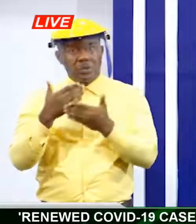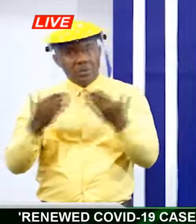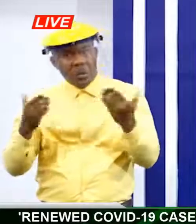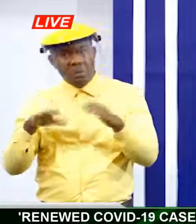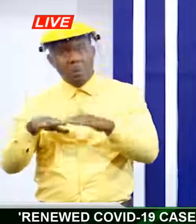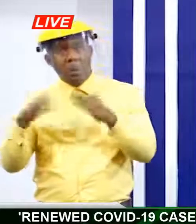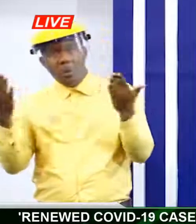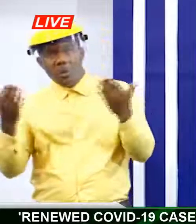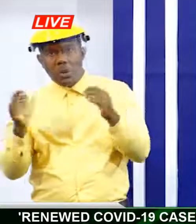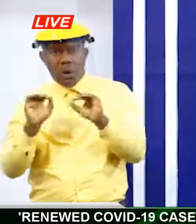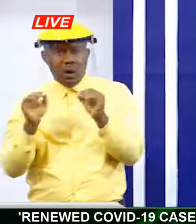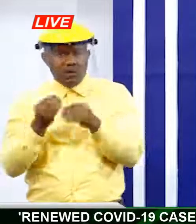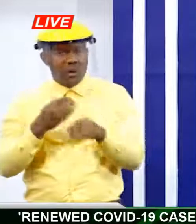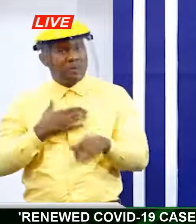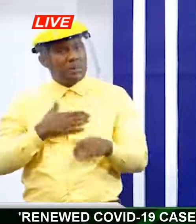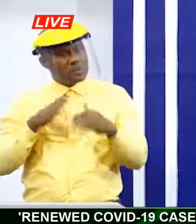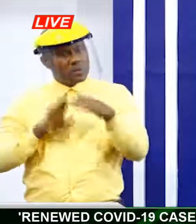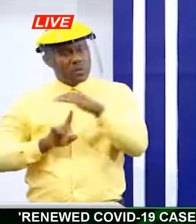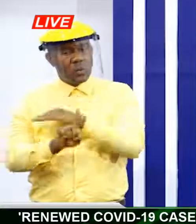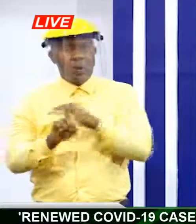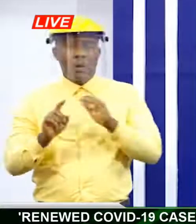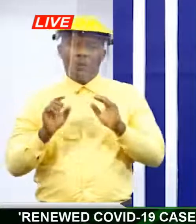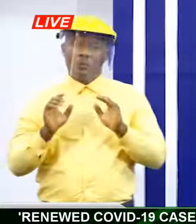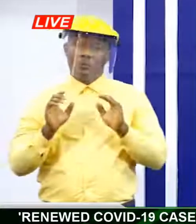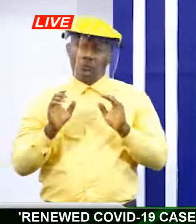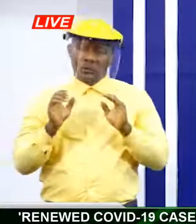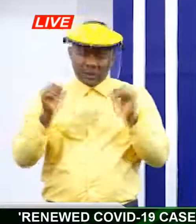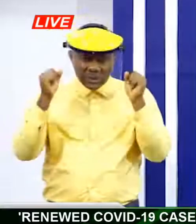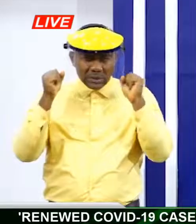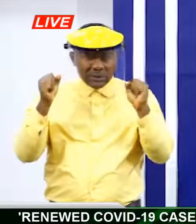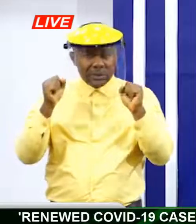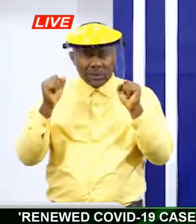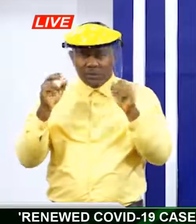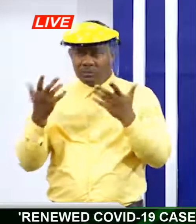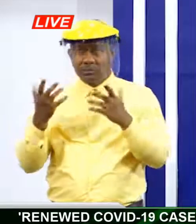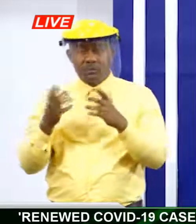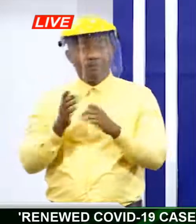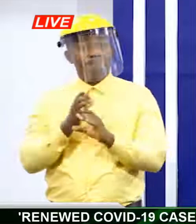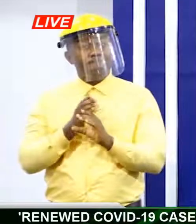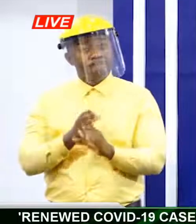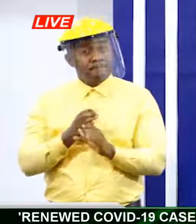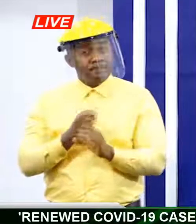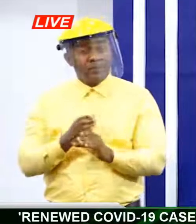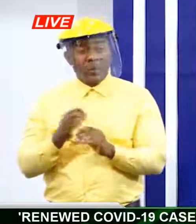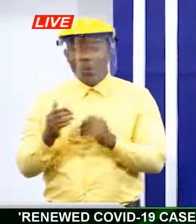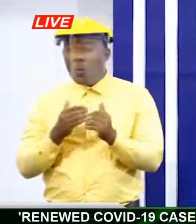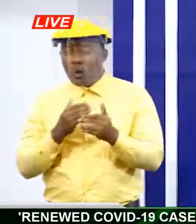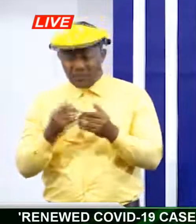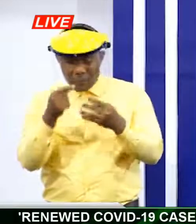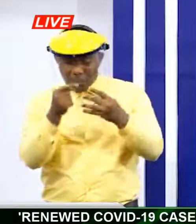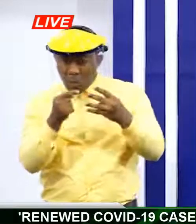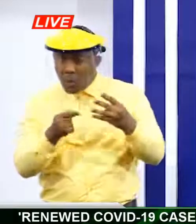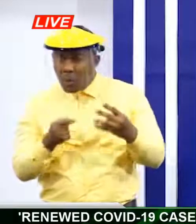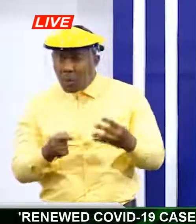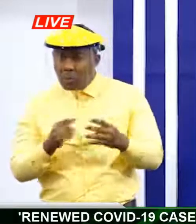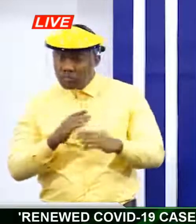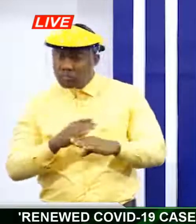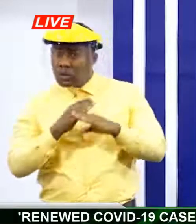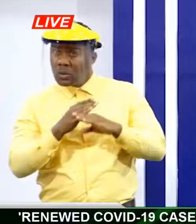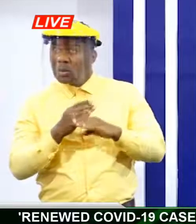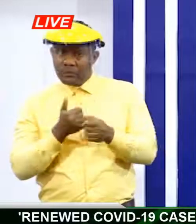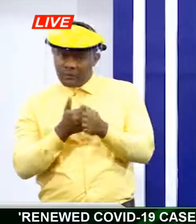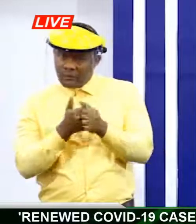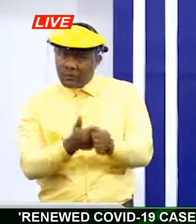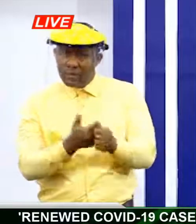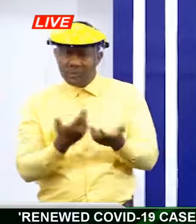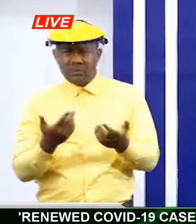again, we need to be extra vigilant and ensure that the preventive etiquette and the workplace management strategies, such as ensuring that